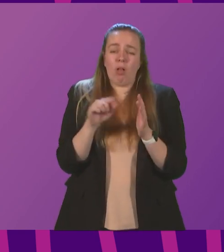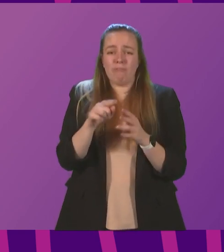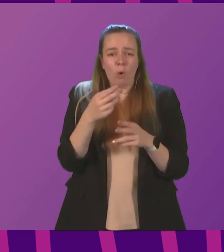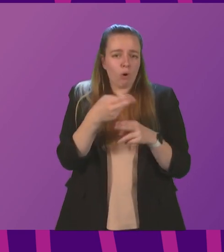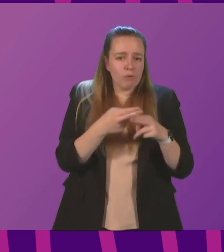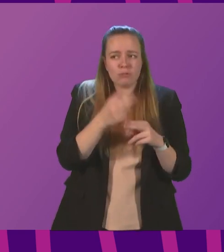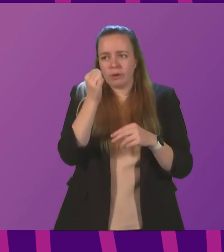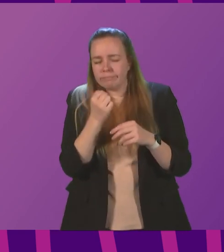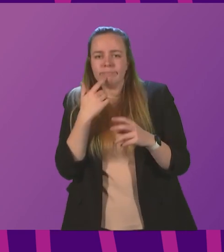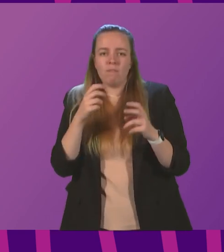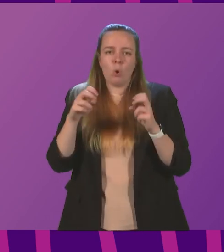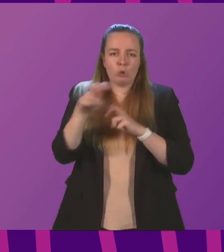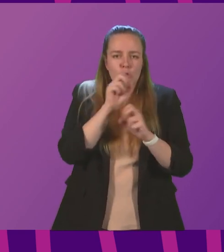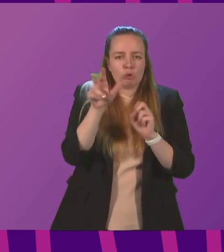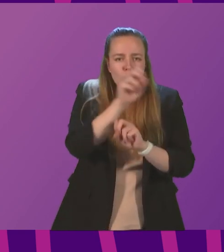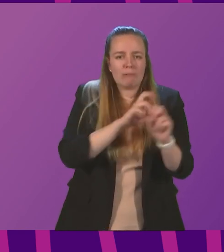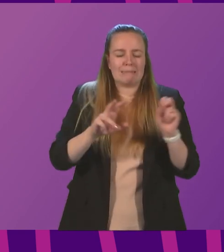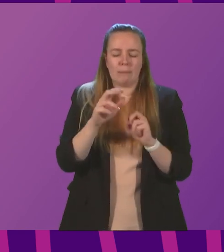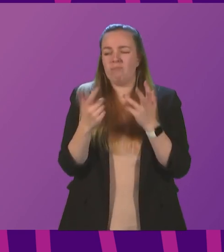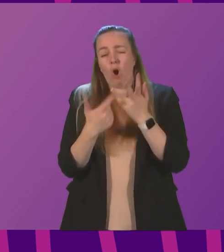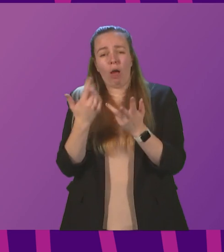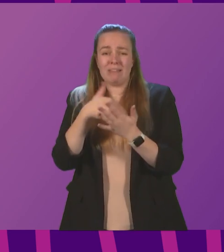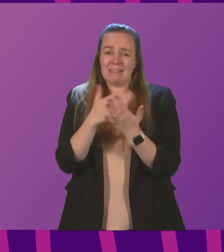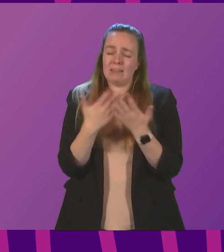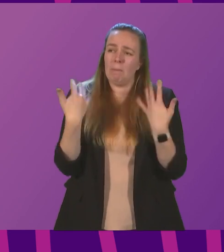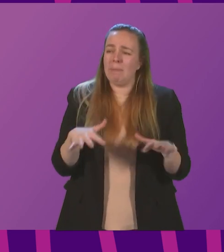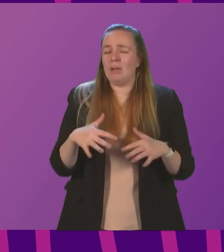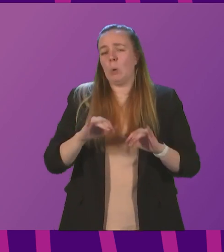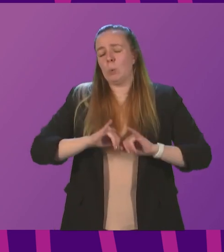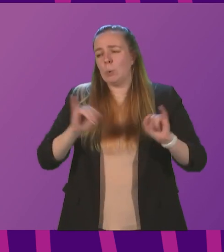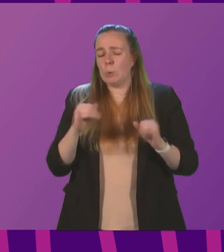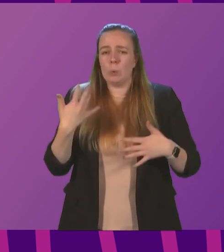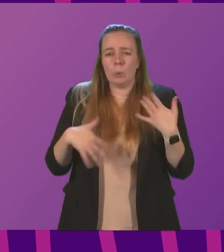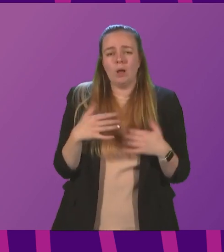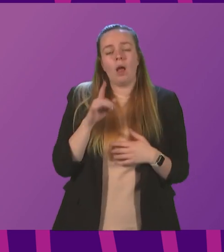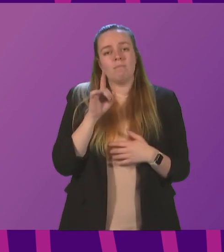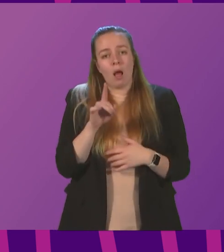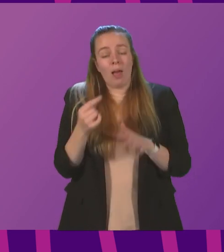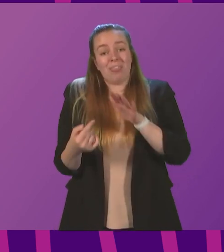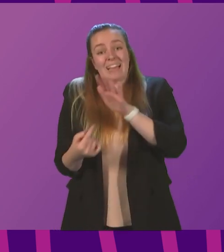is for hospitality, for the tourism trade and for other sectors that have been so badly affected. But the key to getting back to normal